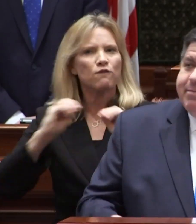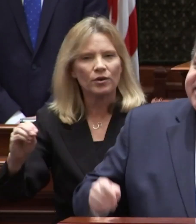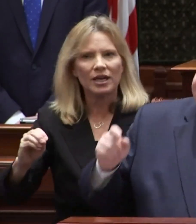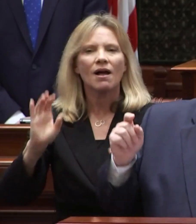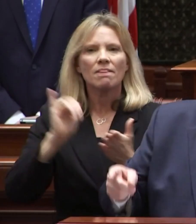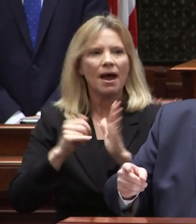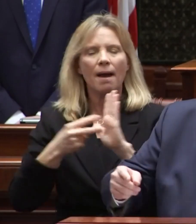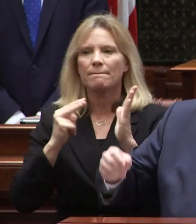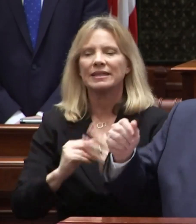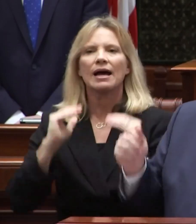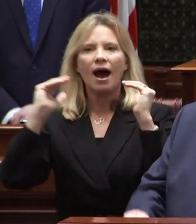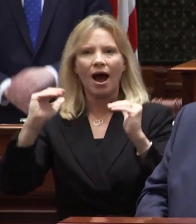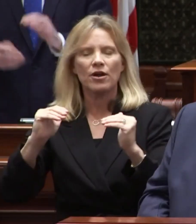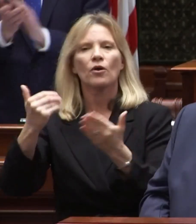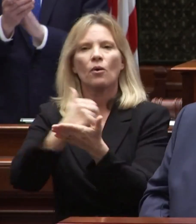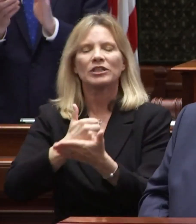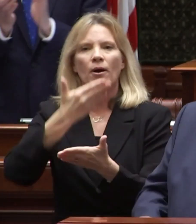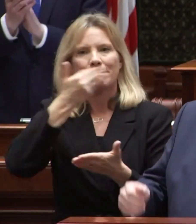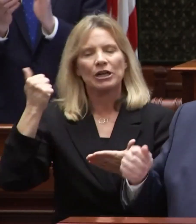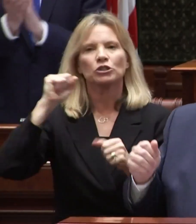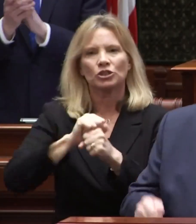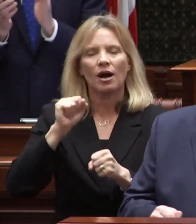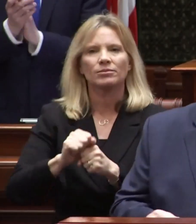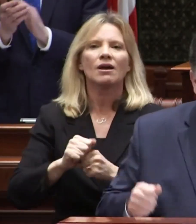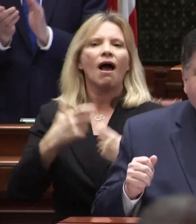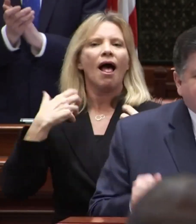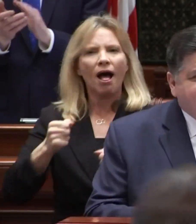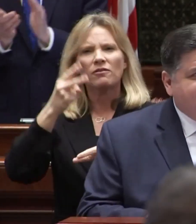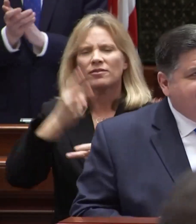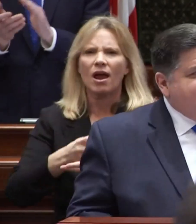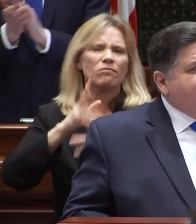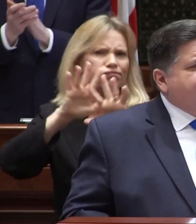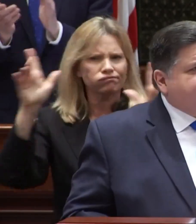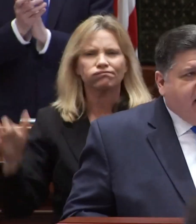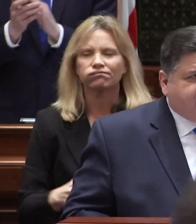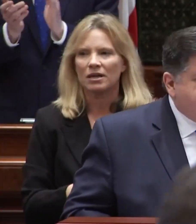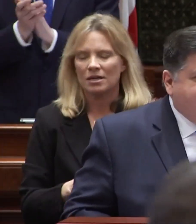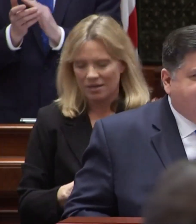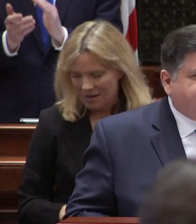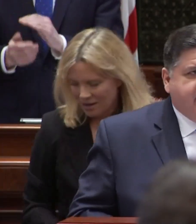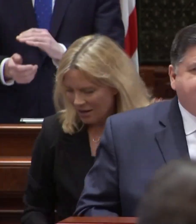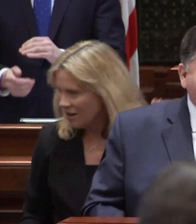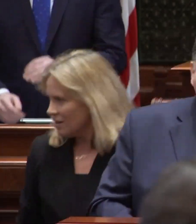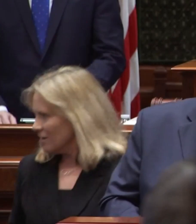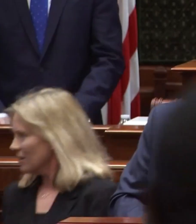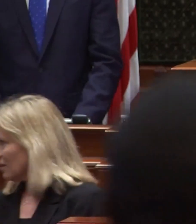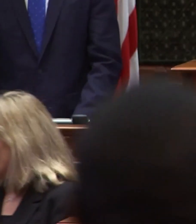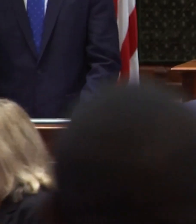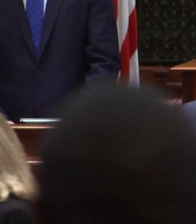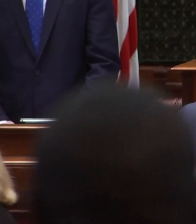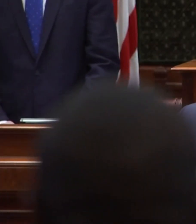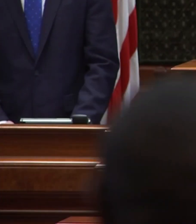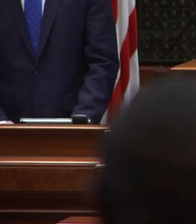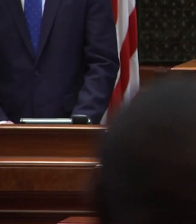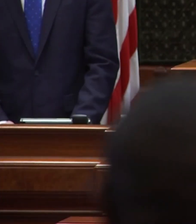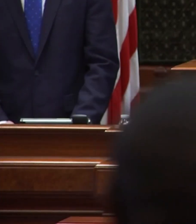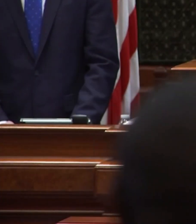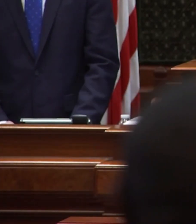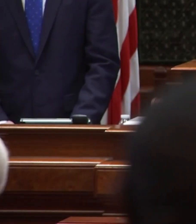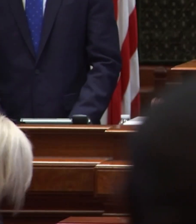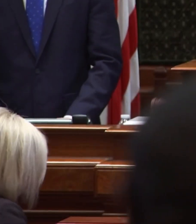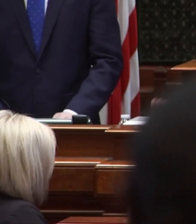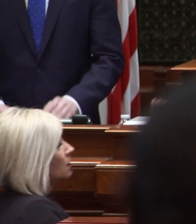that means higher wages and better jobs in health care and i.t construction management manufacturing accounting